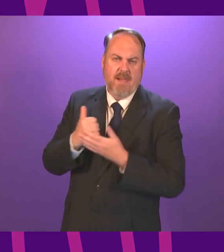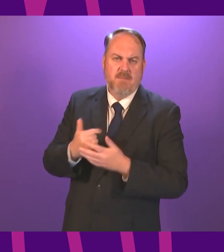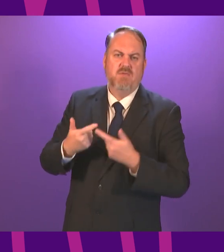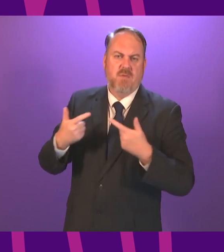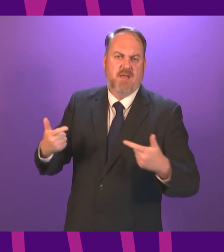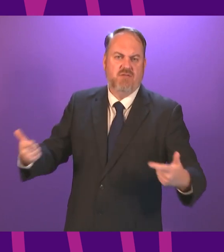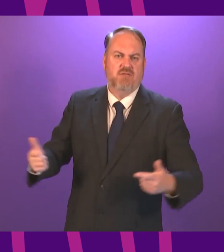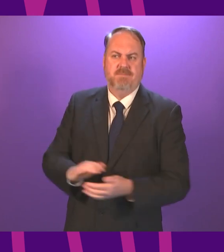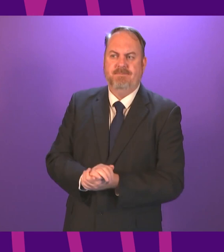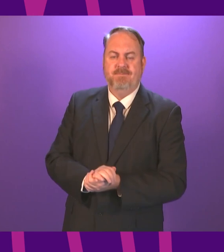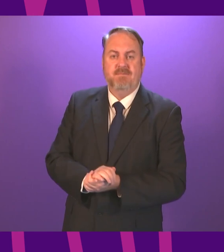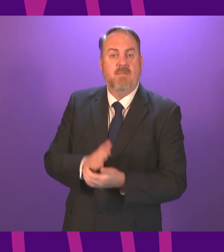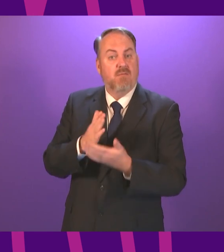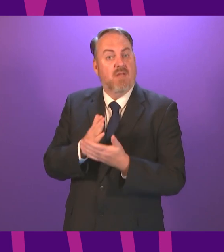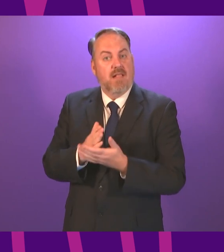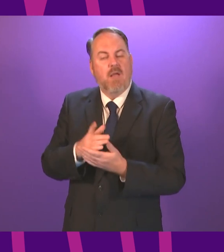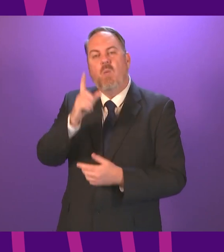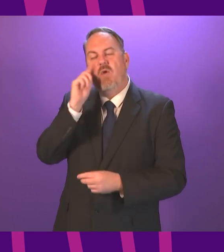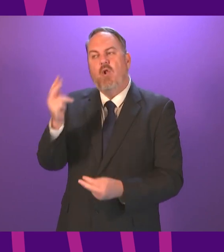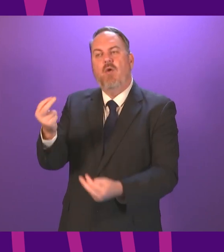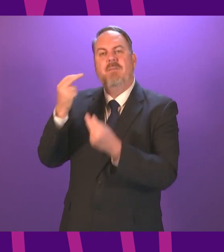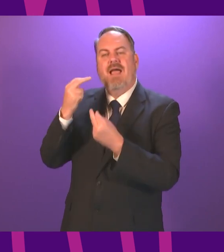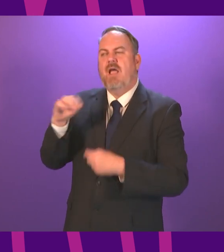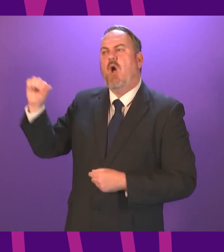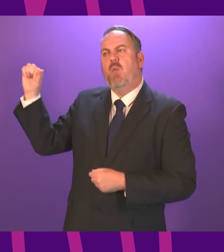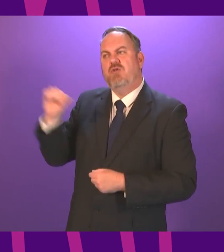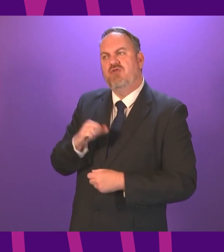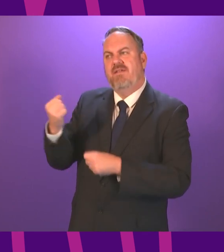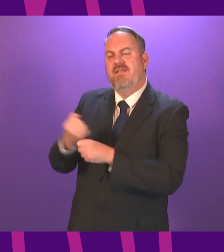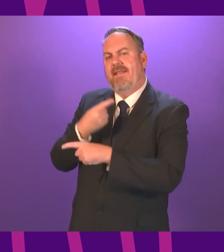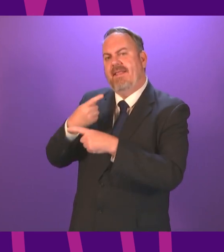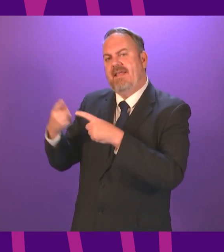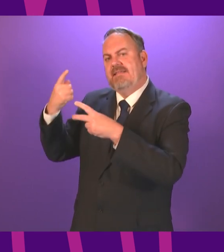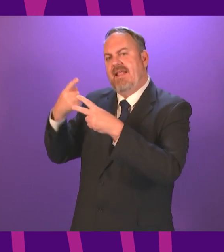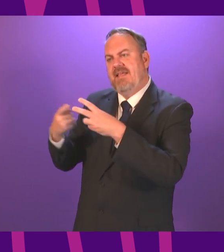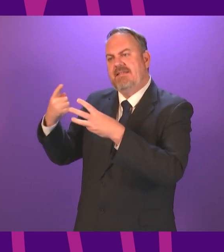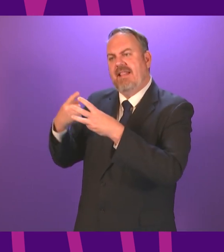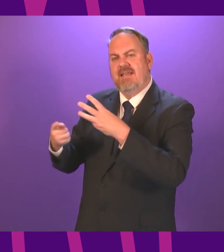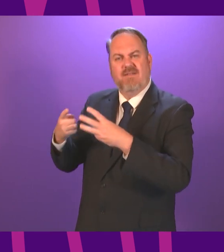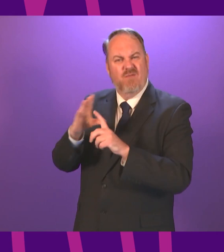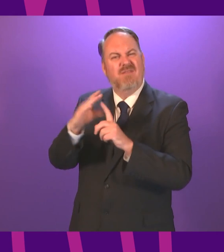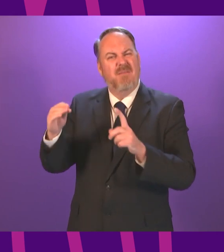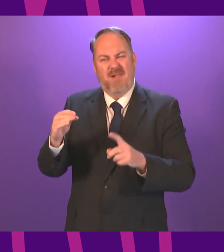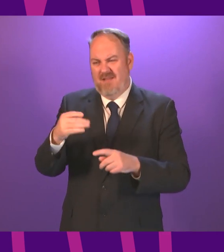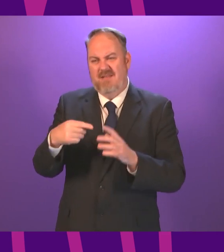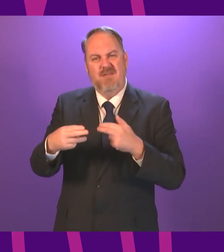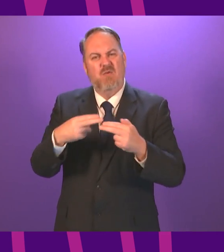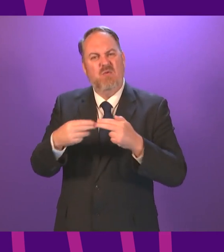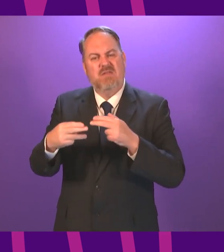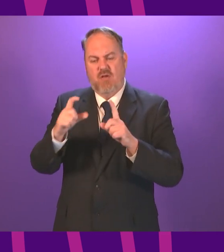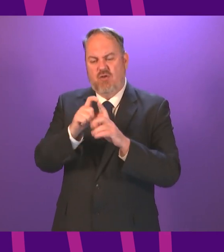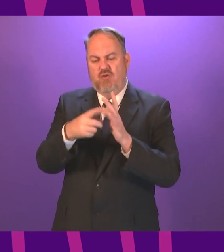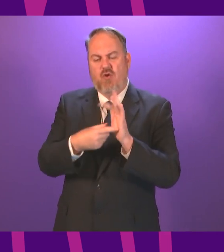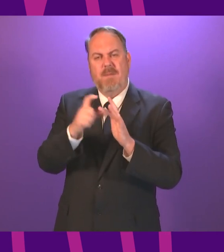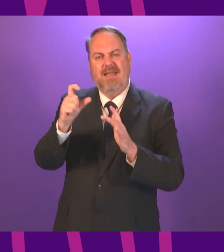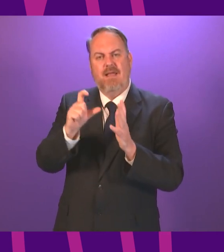to look back and think better decisions could have been made perhaps especially in the light of Dominic Cummings statements yesterday the UK